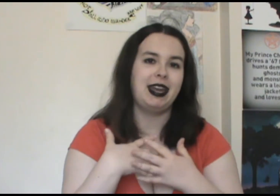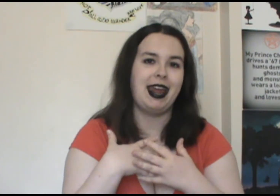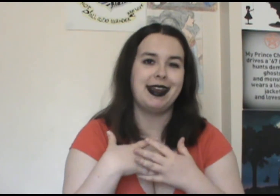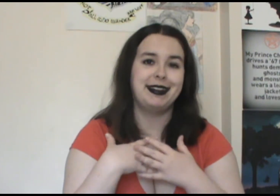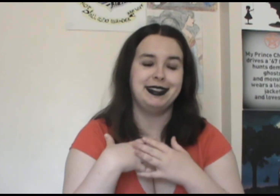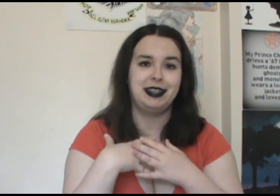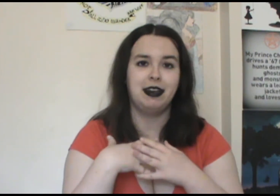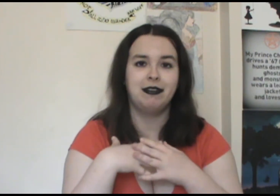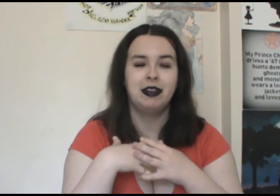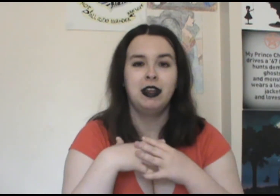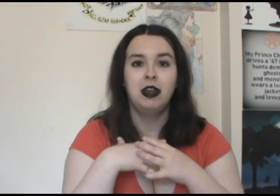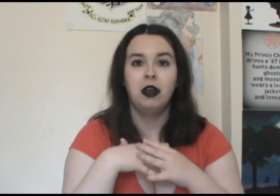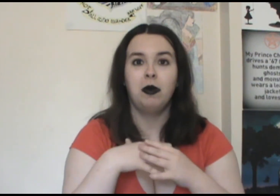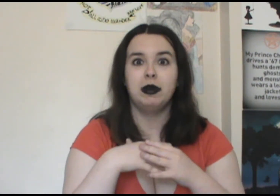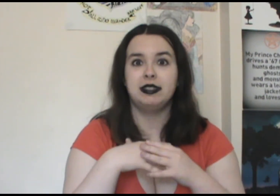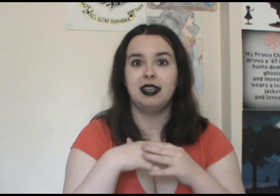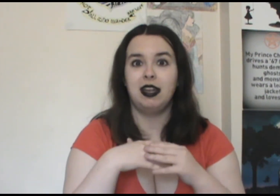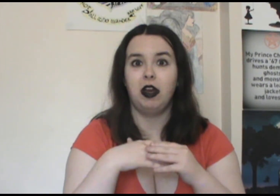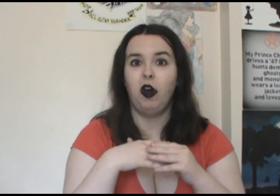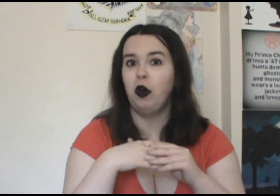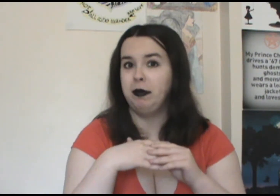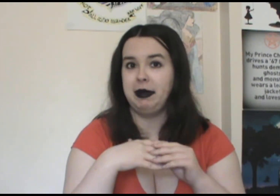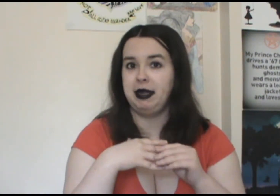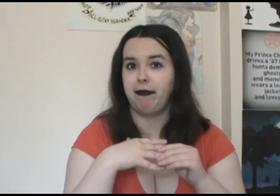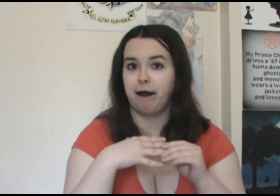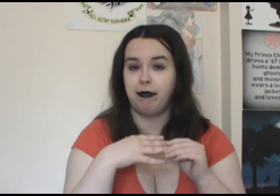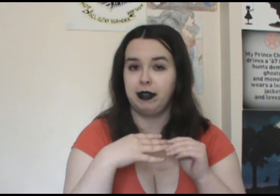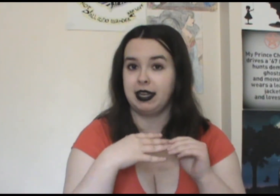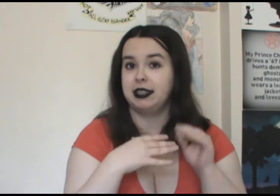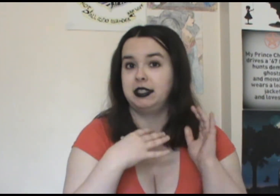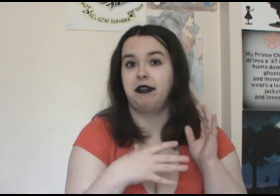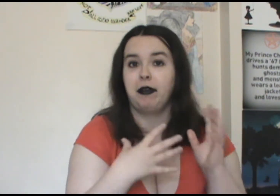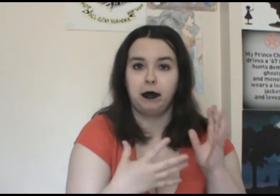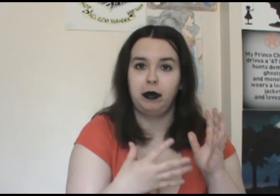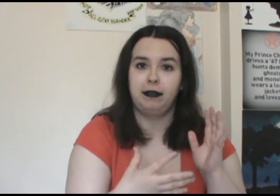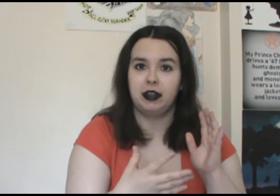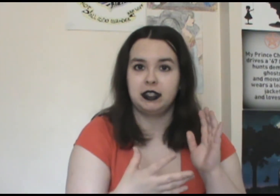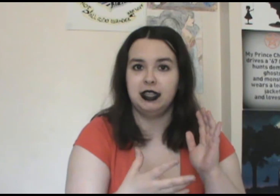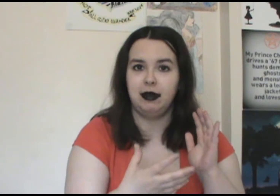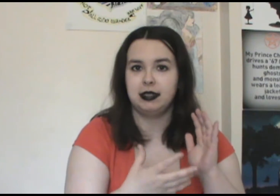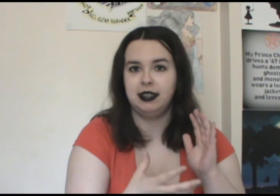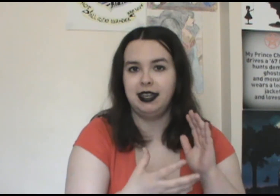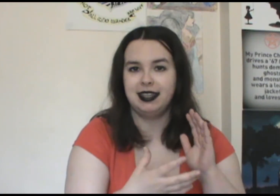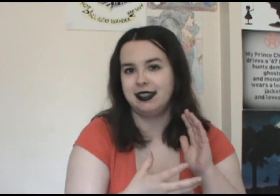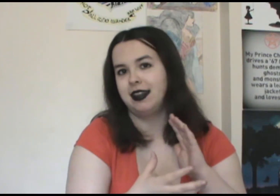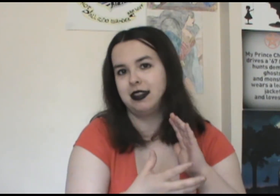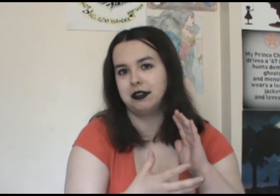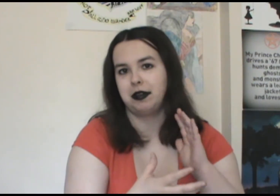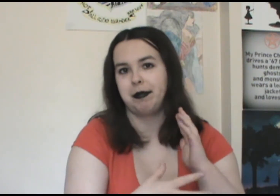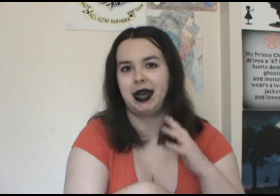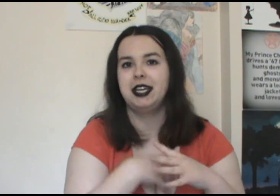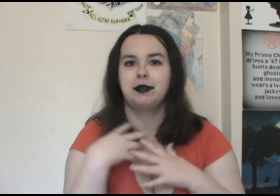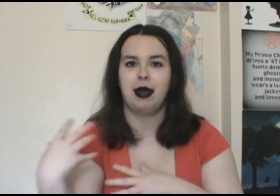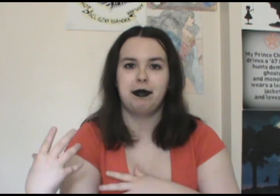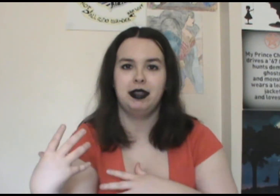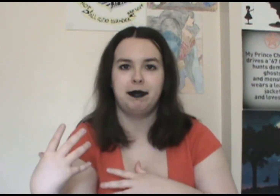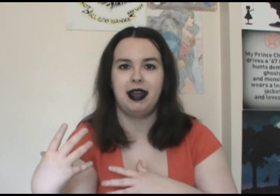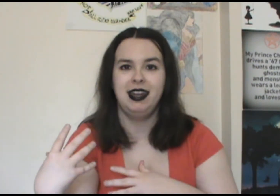hand and stuff was that oh maybe like this Farouk version that we're seeing that another sort of mind trapped in the body